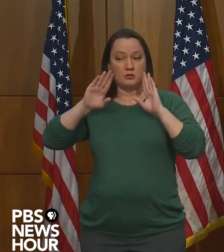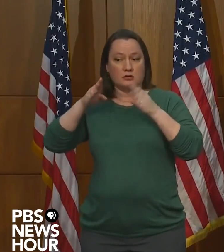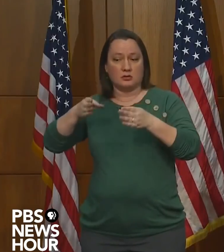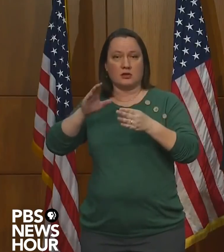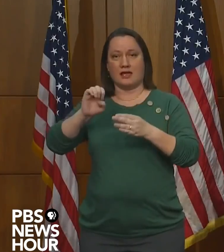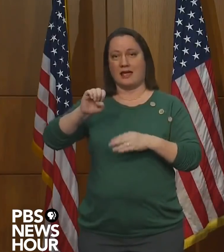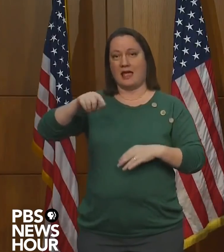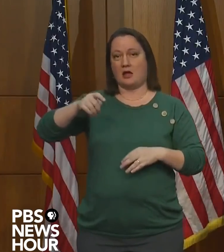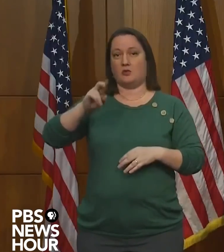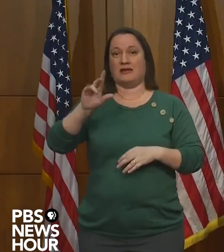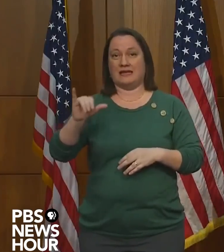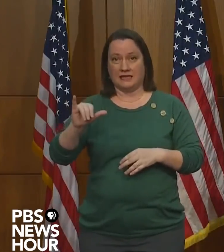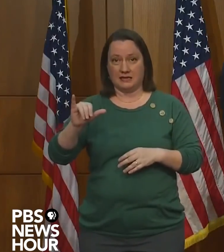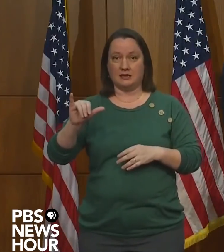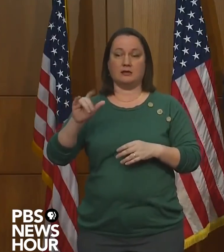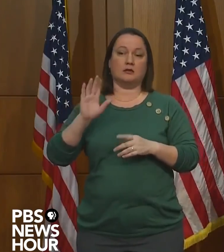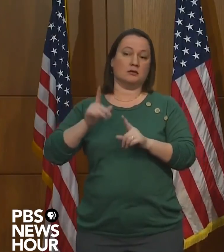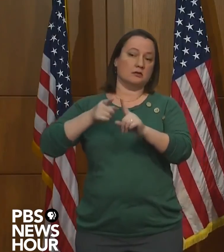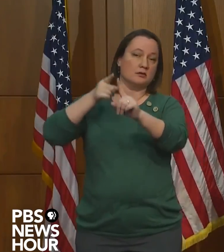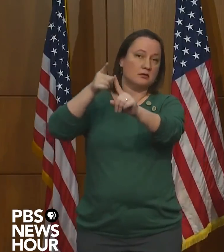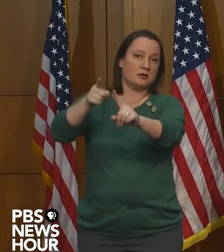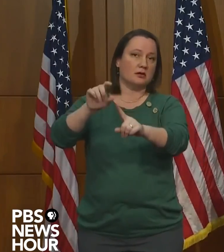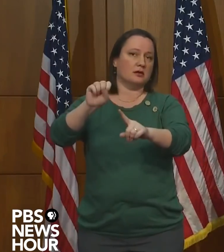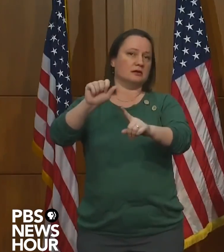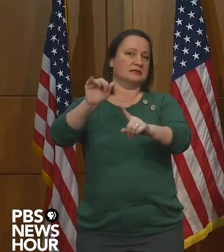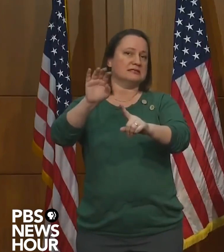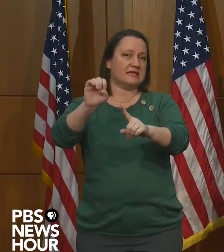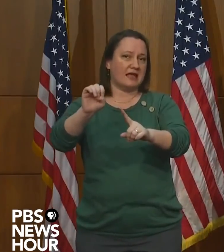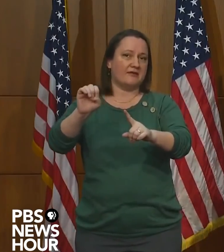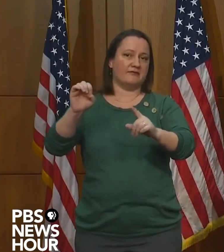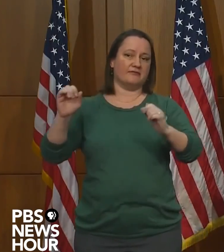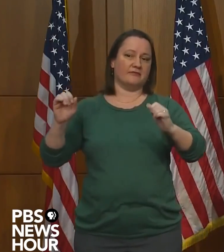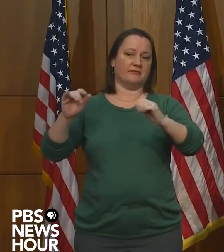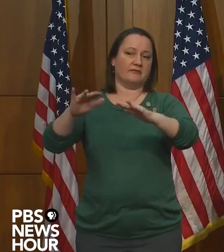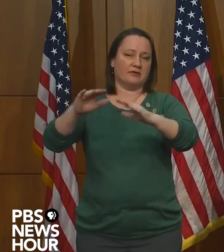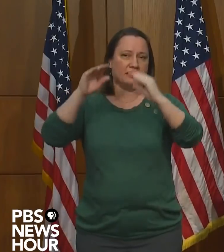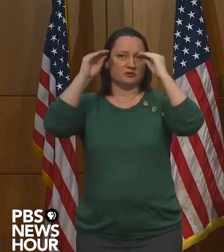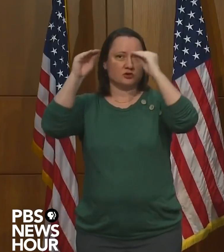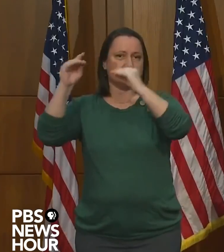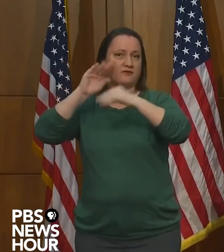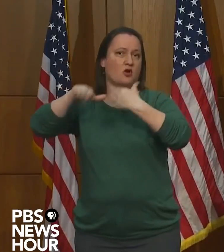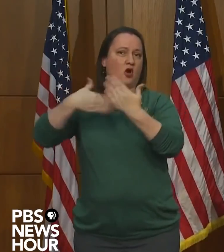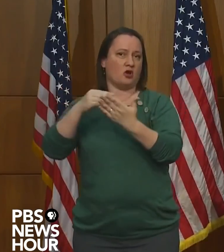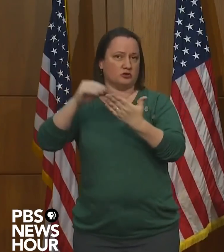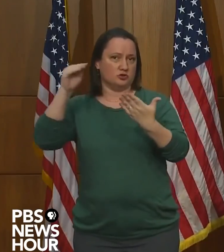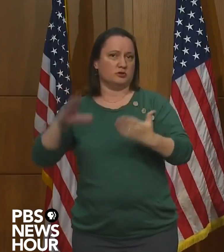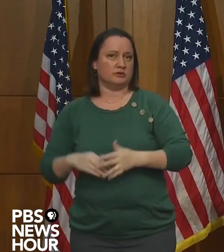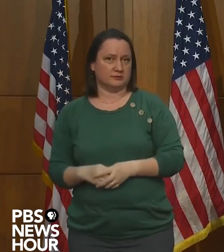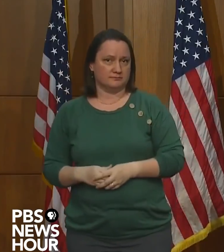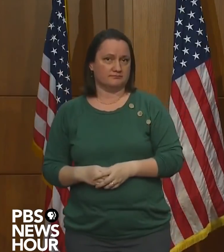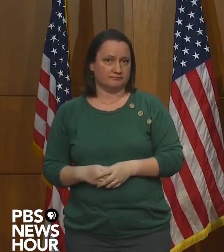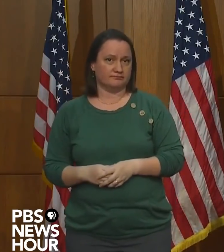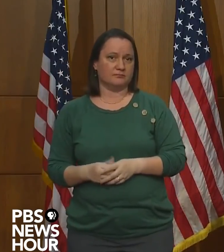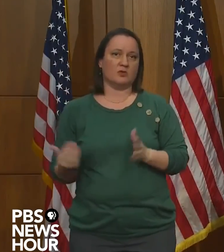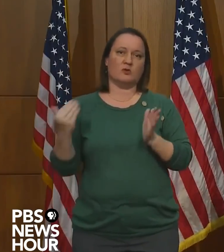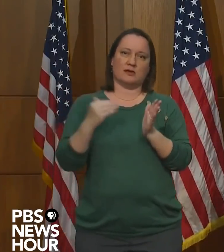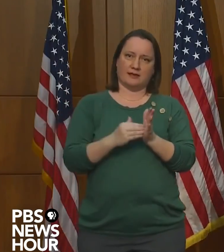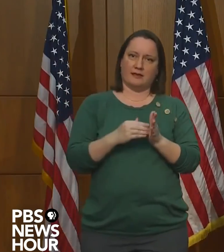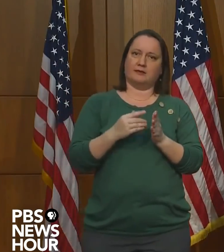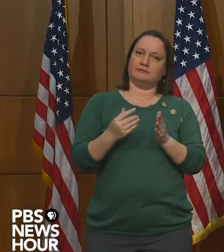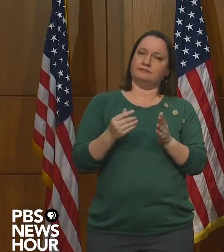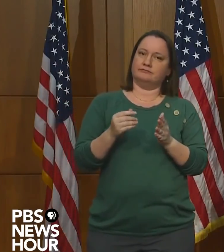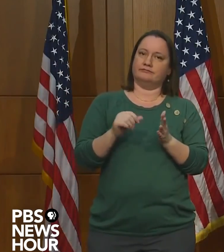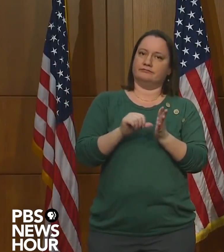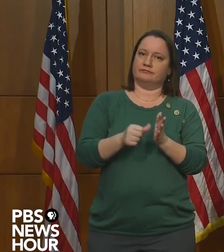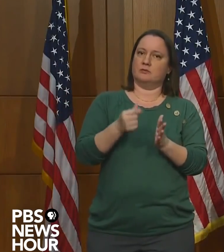moves us to the end goal of safe in-person instruction for all students. So to reiterate some of what the governor already shared, in phase